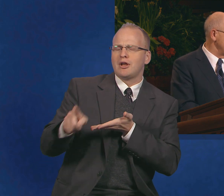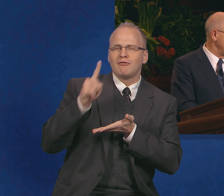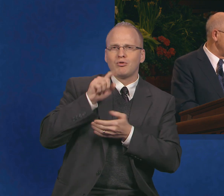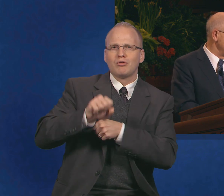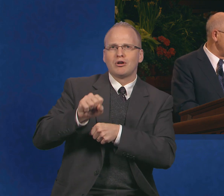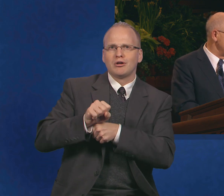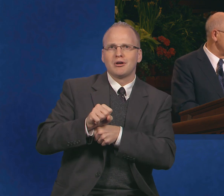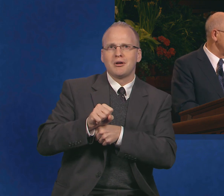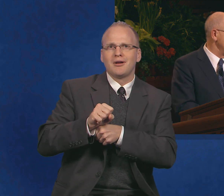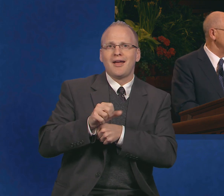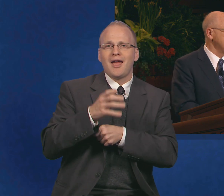to cover the other expenses.